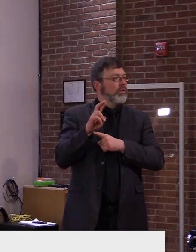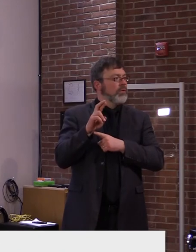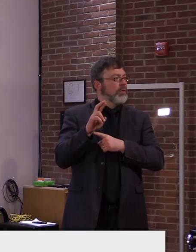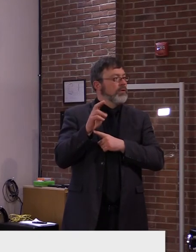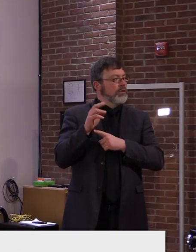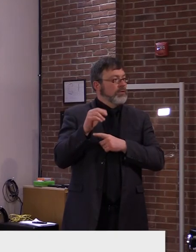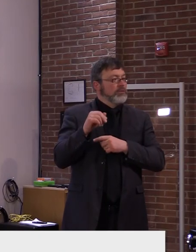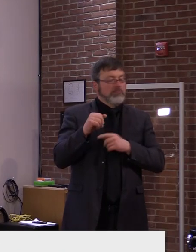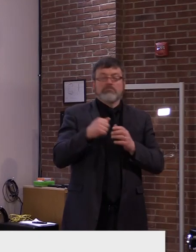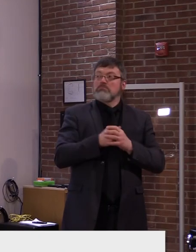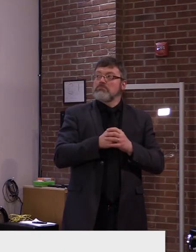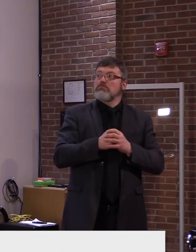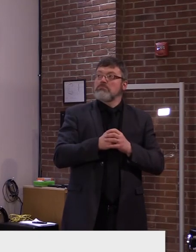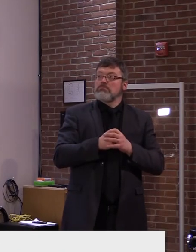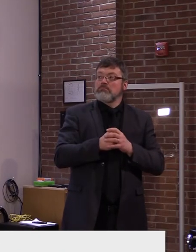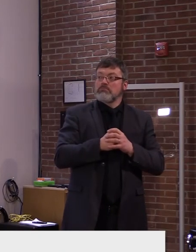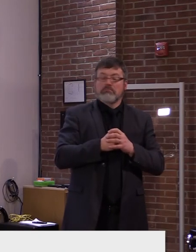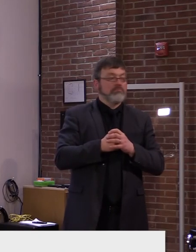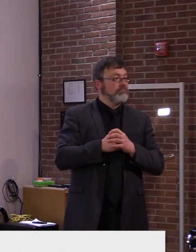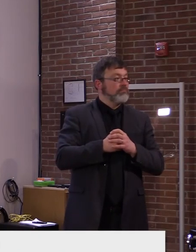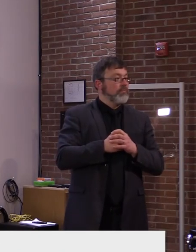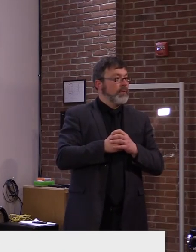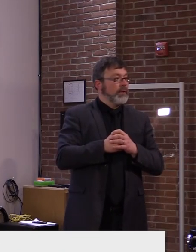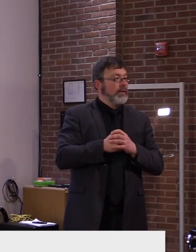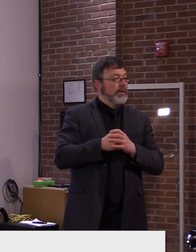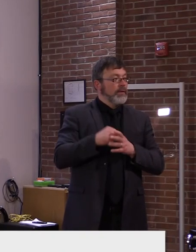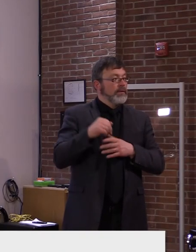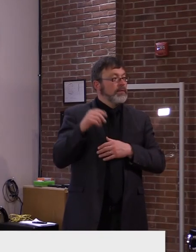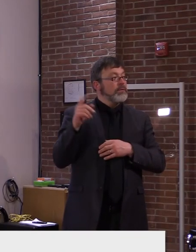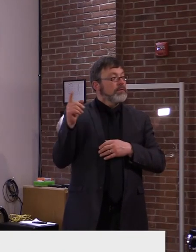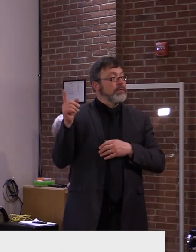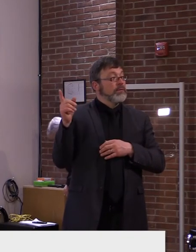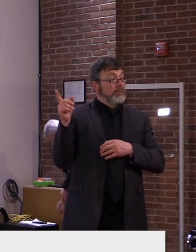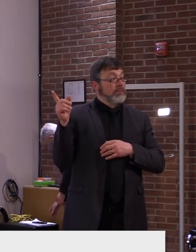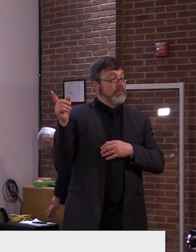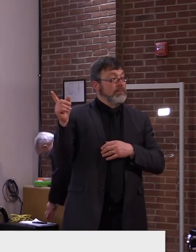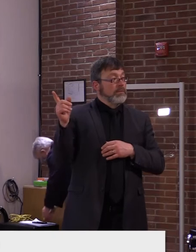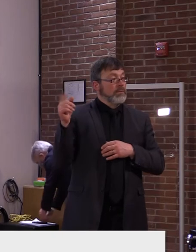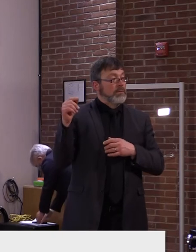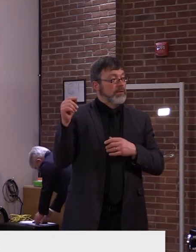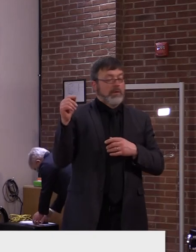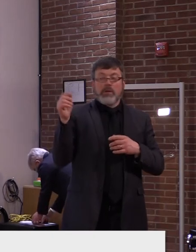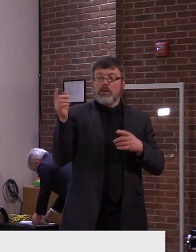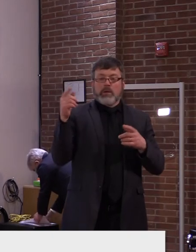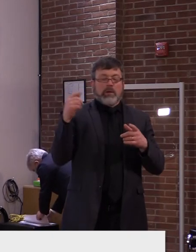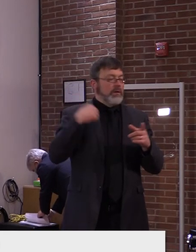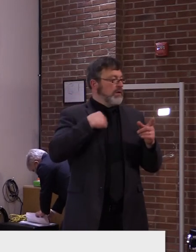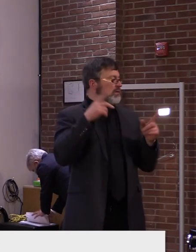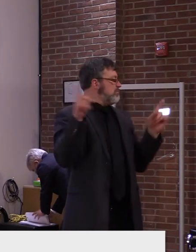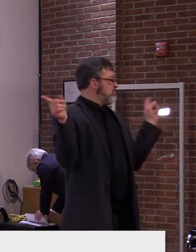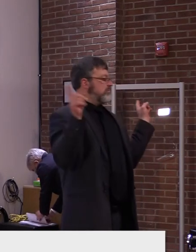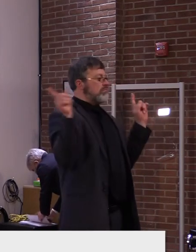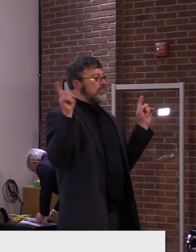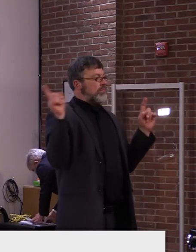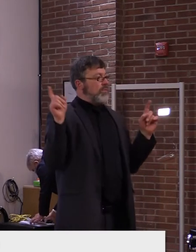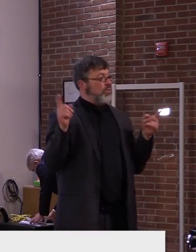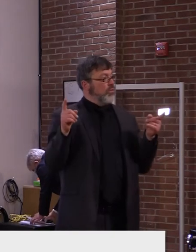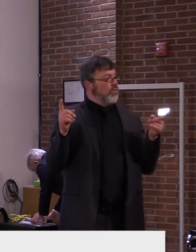good afternoon. Um, I believe both my questions are for Mike Smith. Um, if someone is vaccinated, is